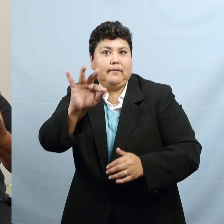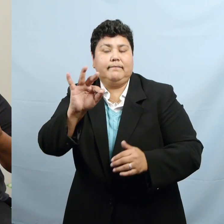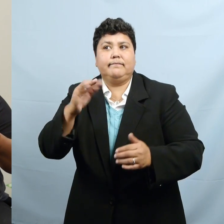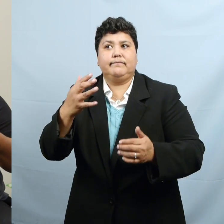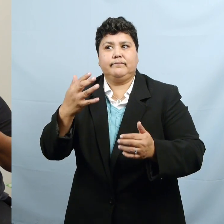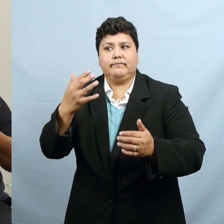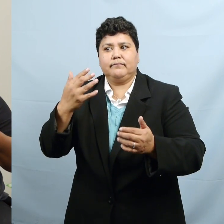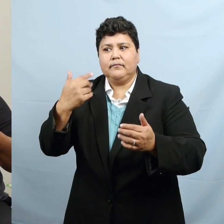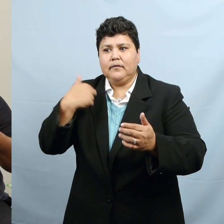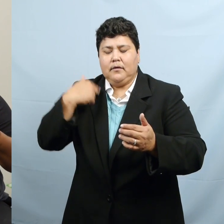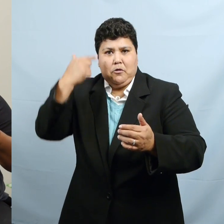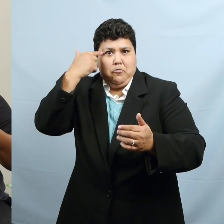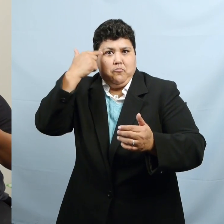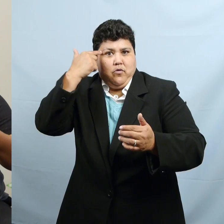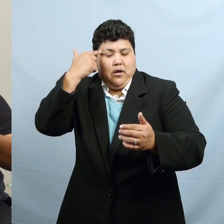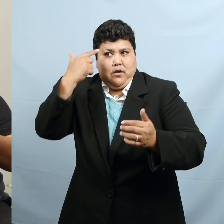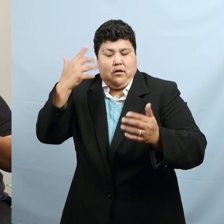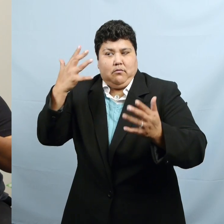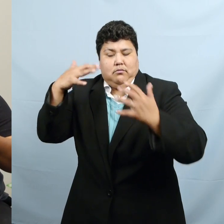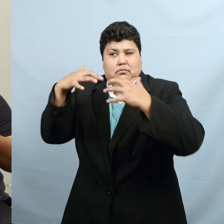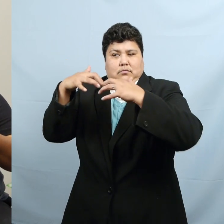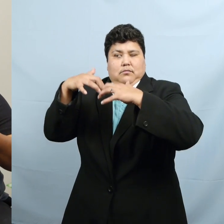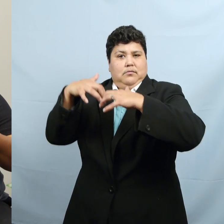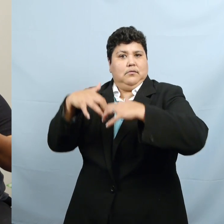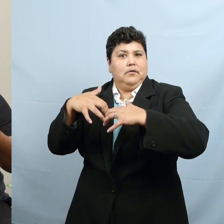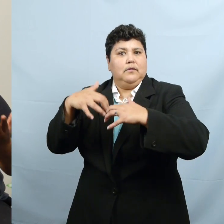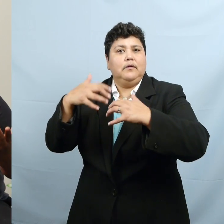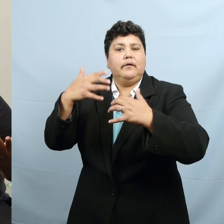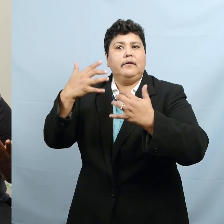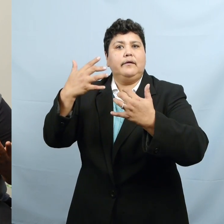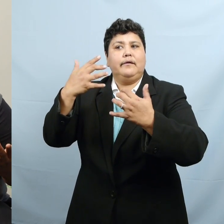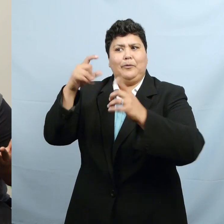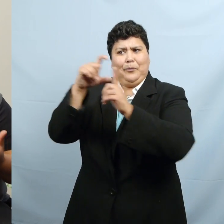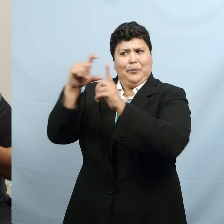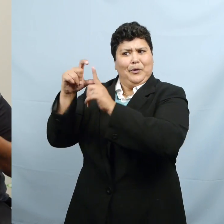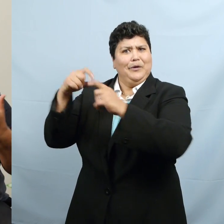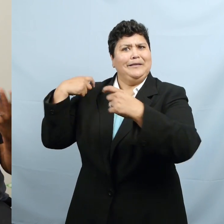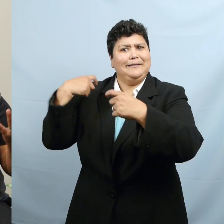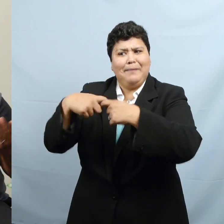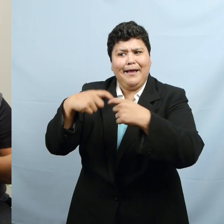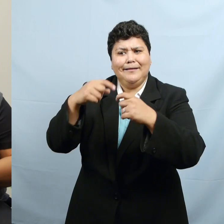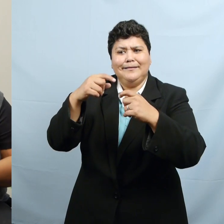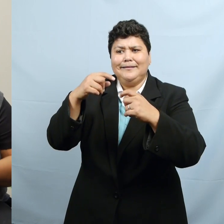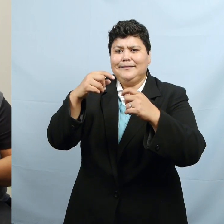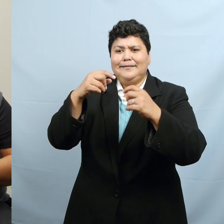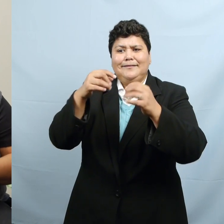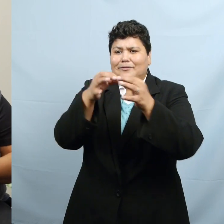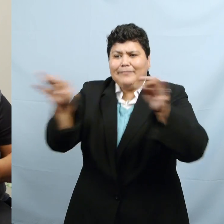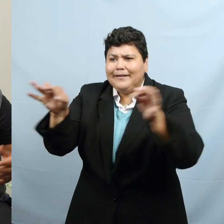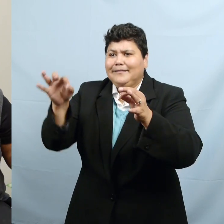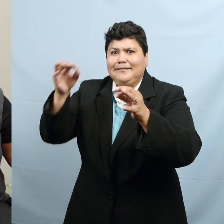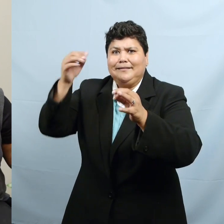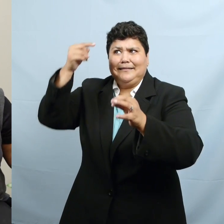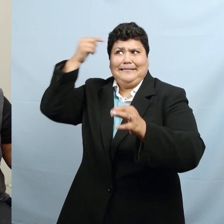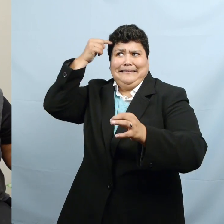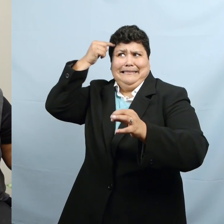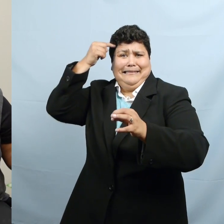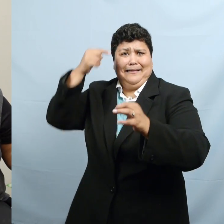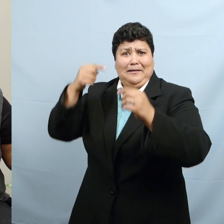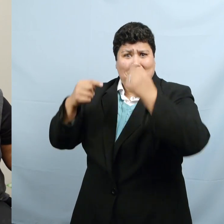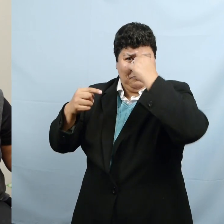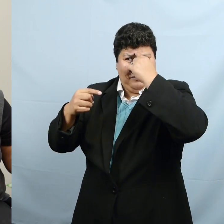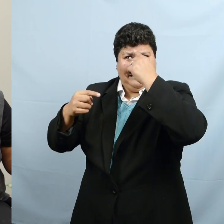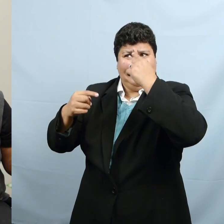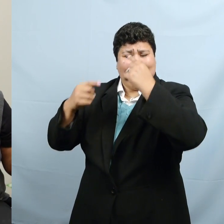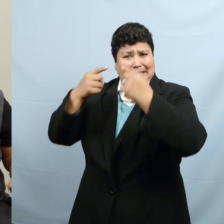information and my brain was not catching up and not accessing the Spanish words or, or phrases, is, was to